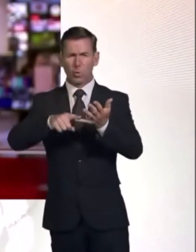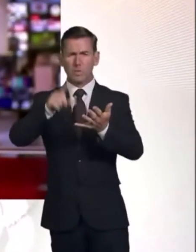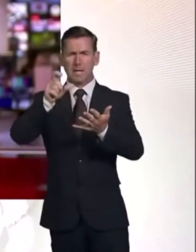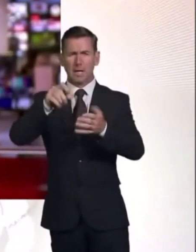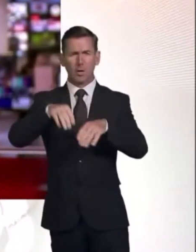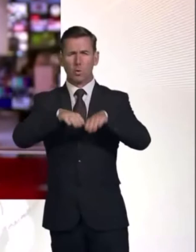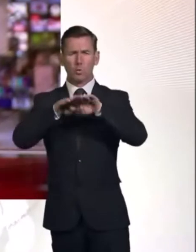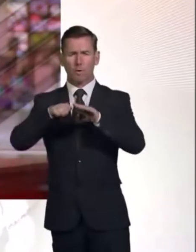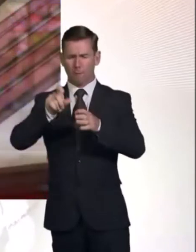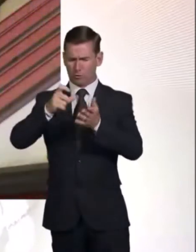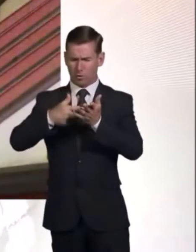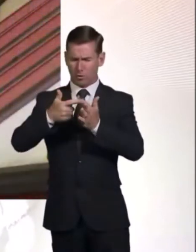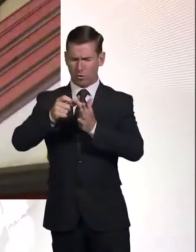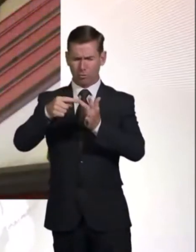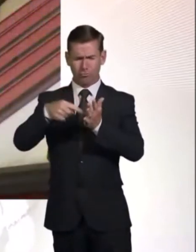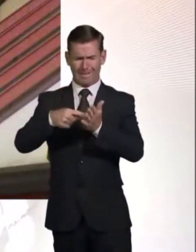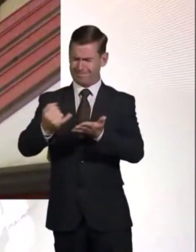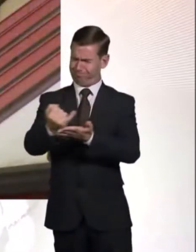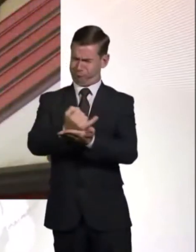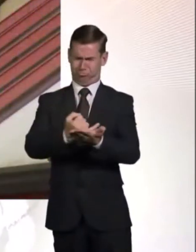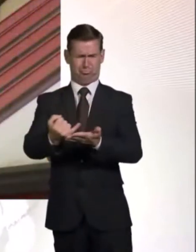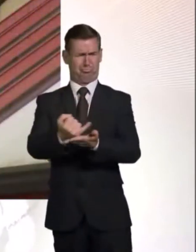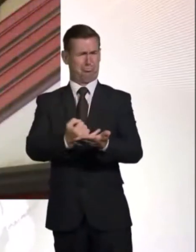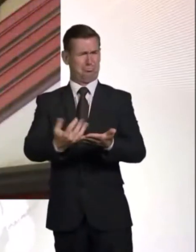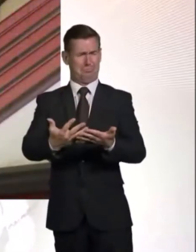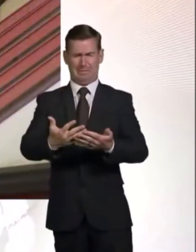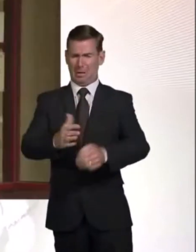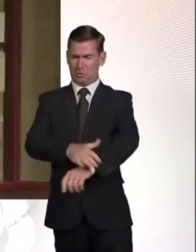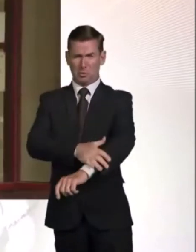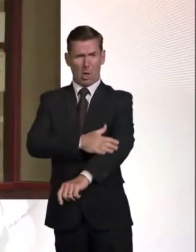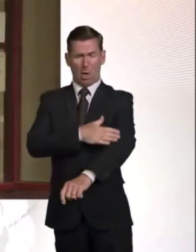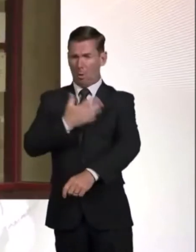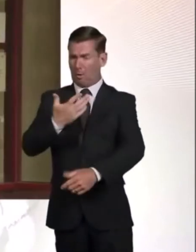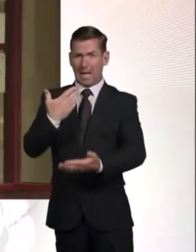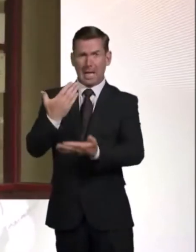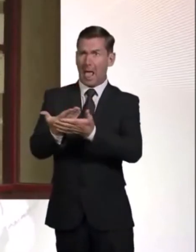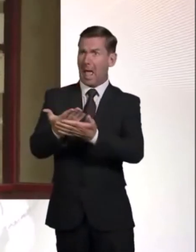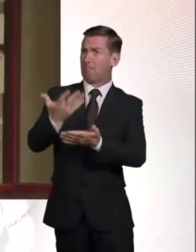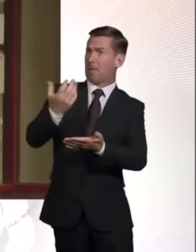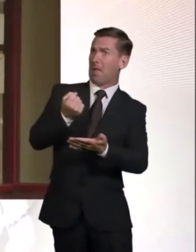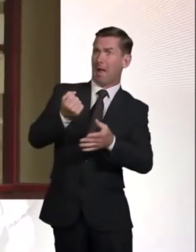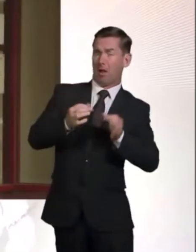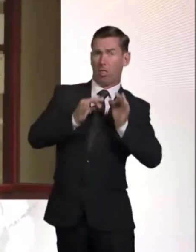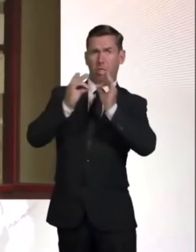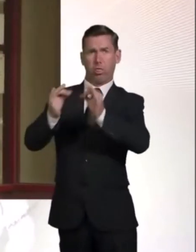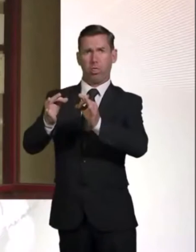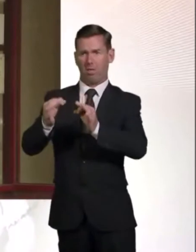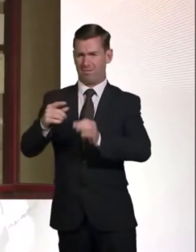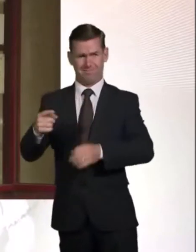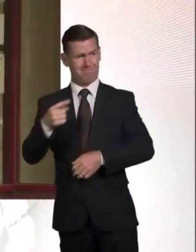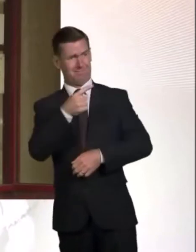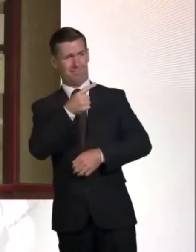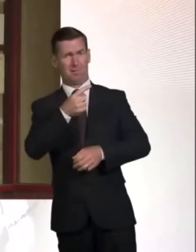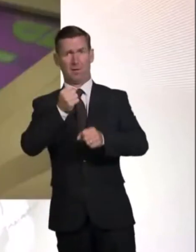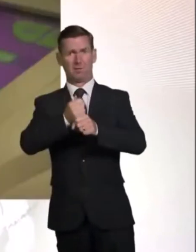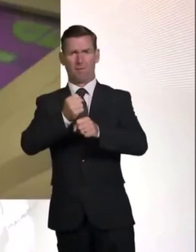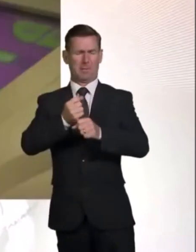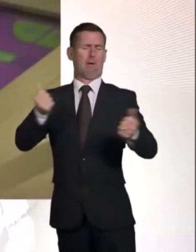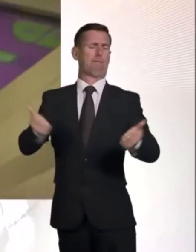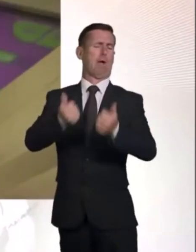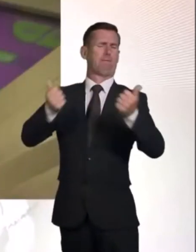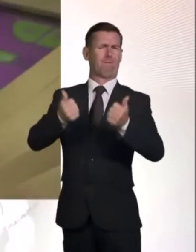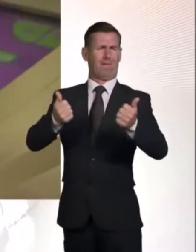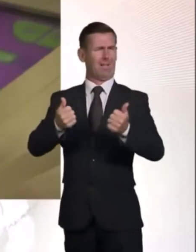delivering value for money. The National Audit Office says ministers are in denial about the hardship caused by the scheme. But the government